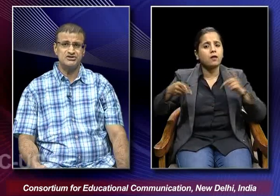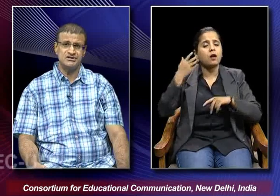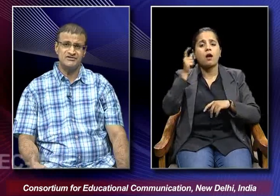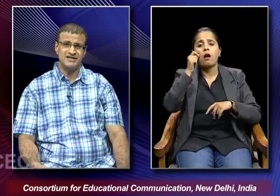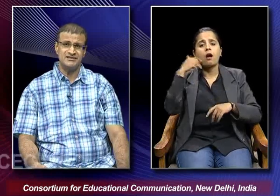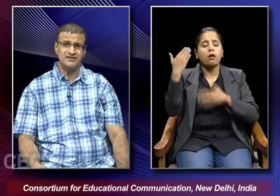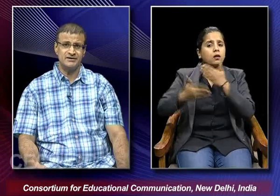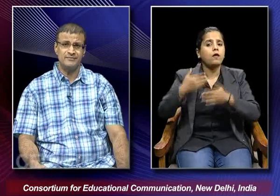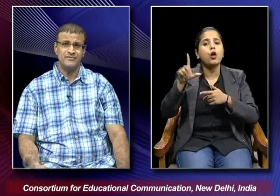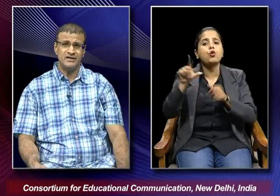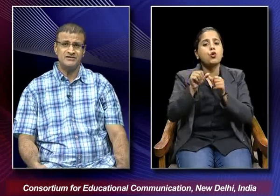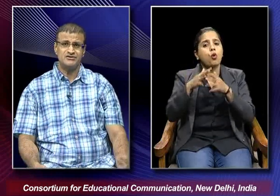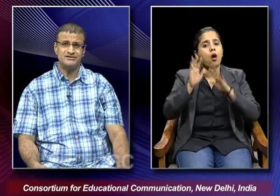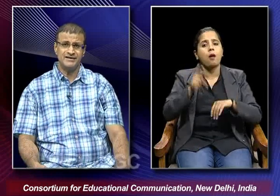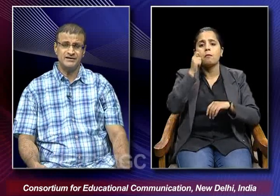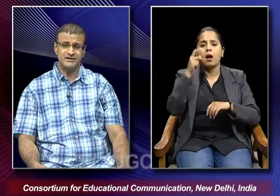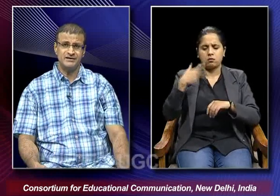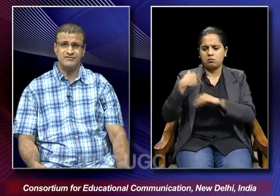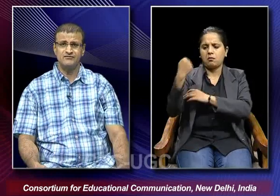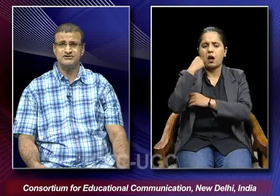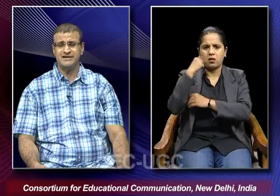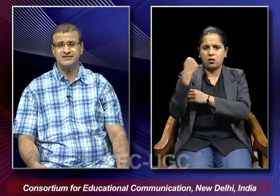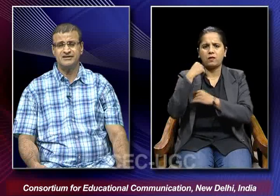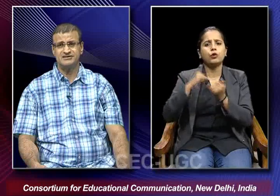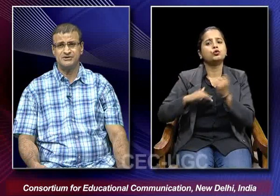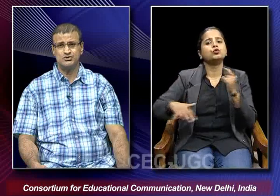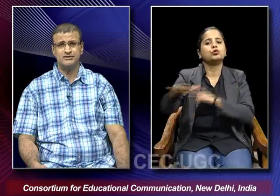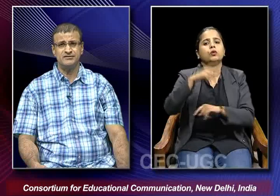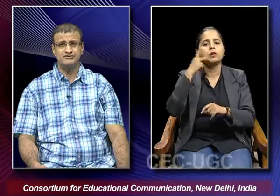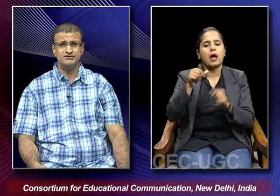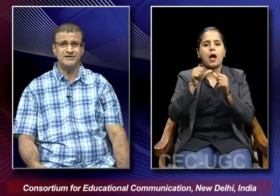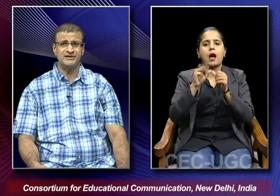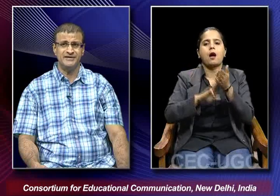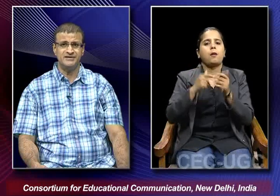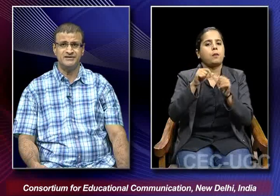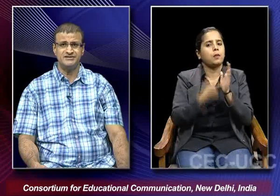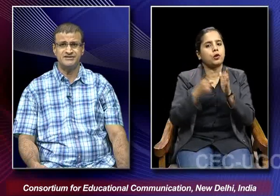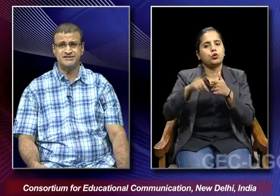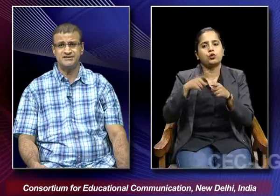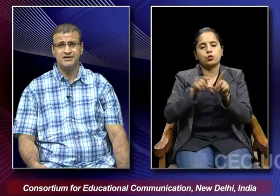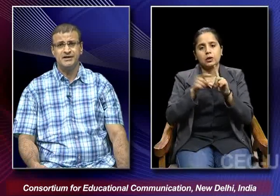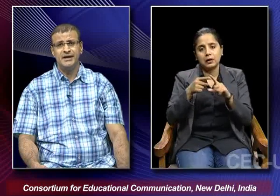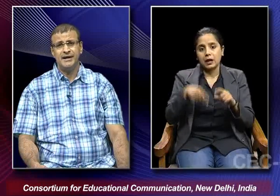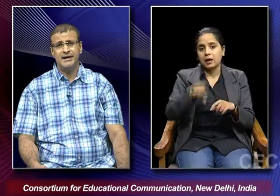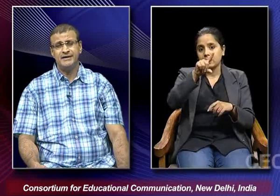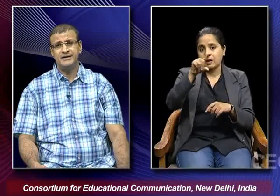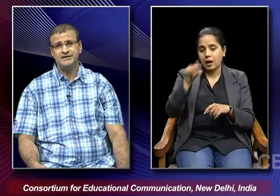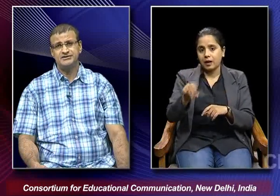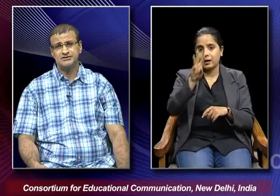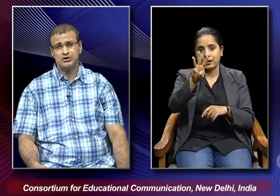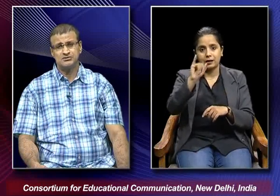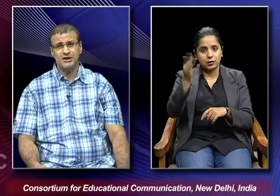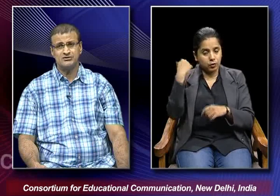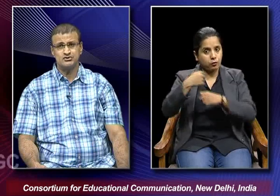laws which are there in the society. And the film was titled as Amar Jyoti which was made in 1936. And it